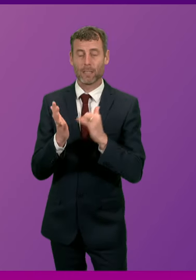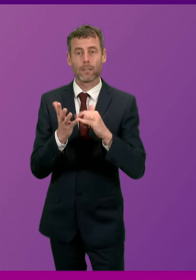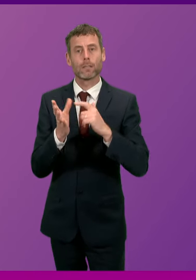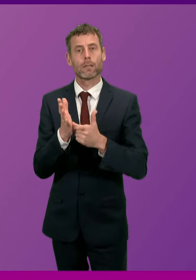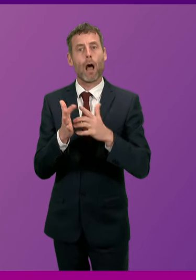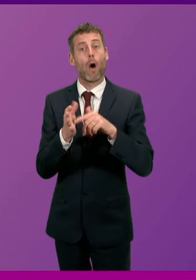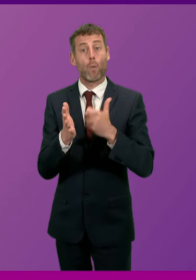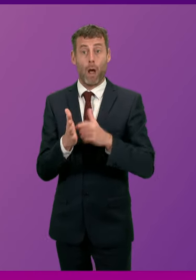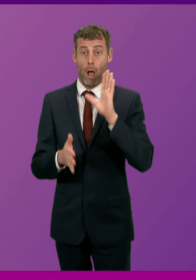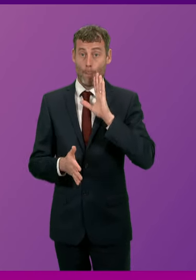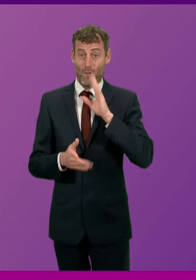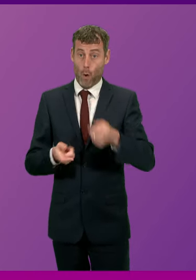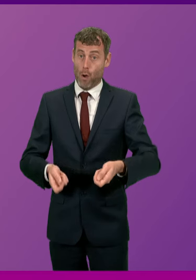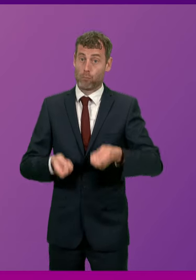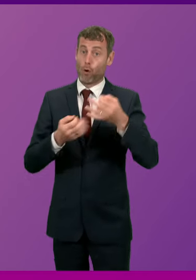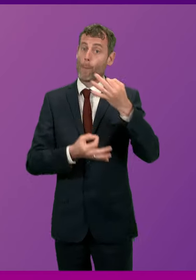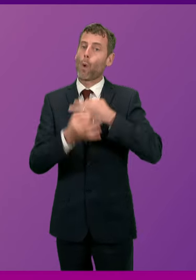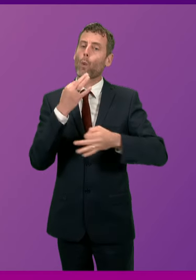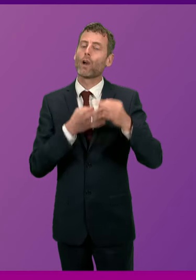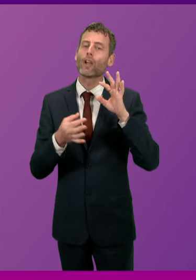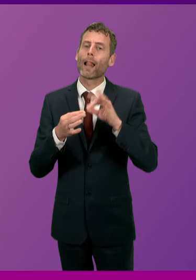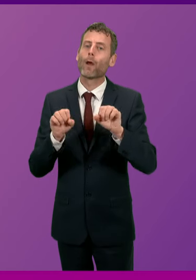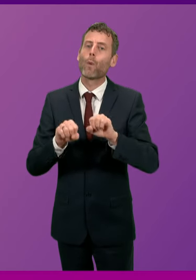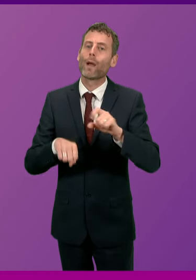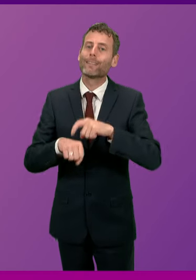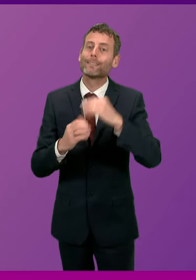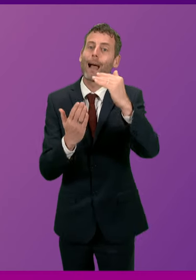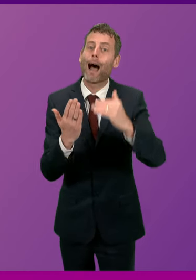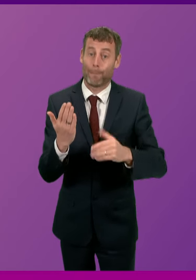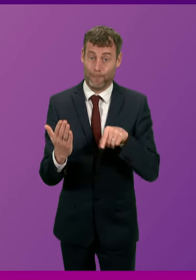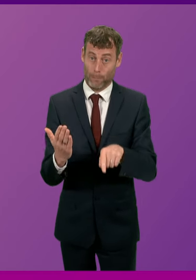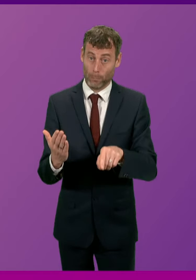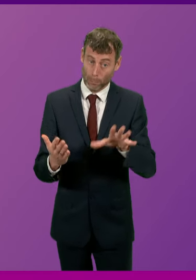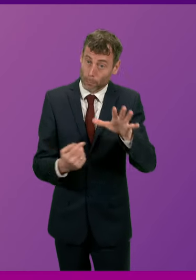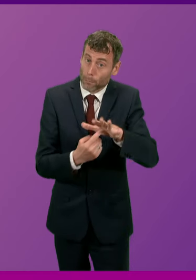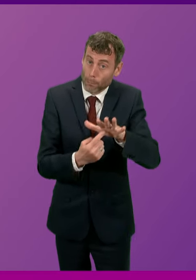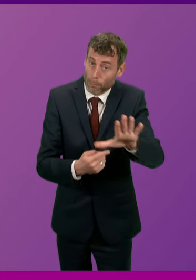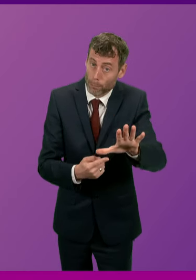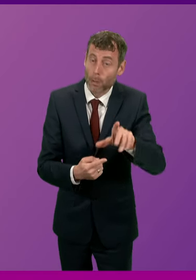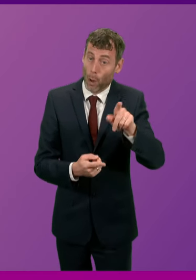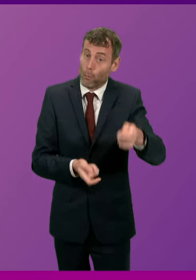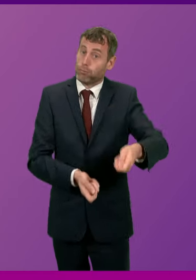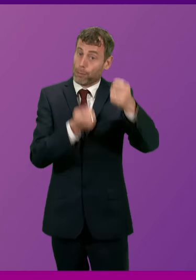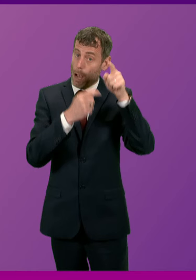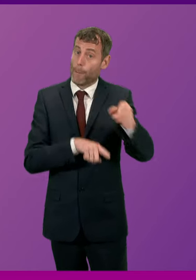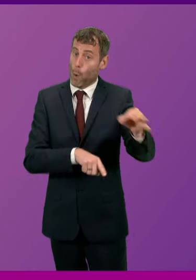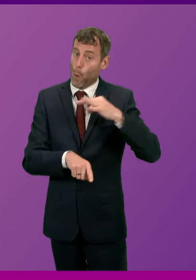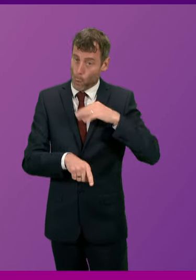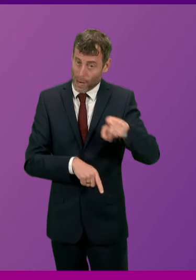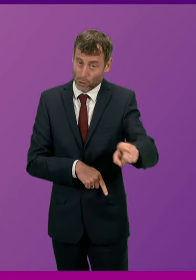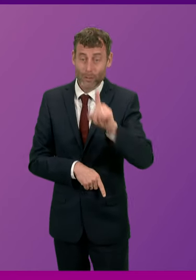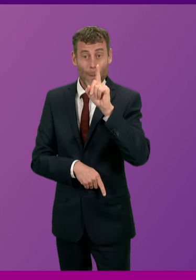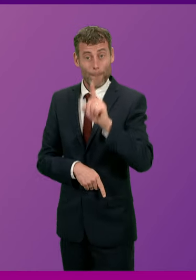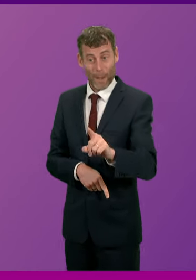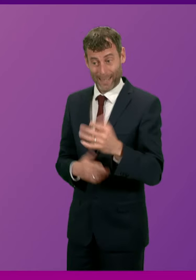times completely legitimately with me today. One of the challenges that we face in the health service is the congestion in our hospitals created by